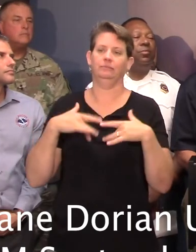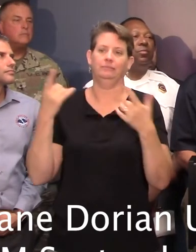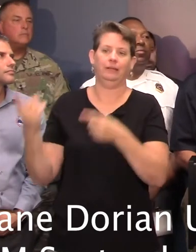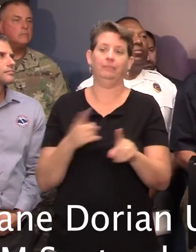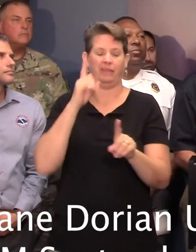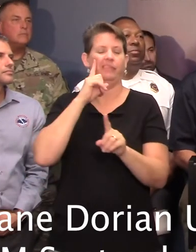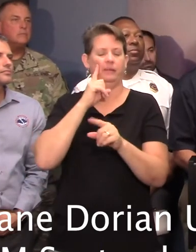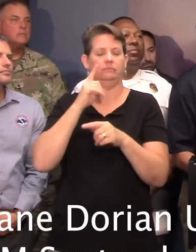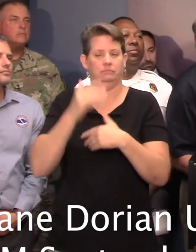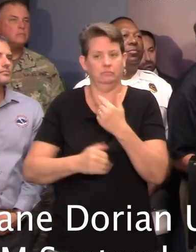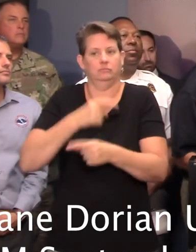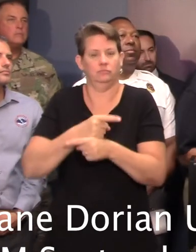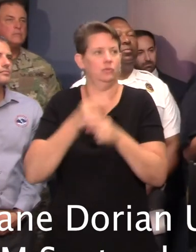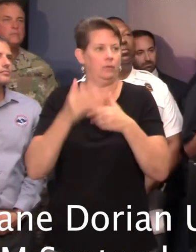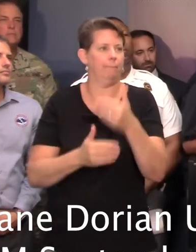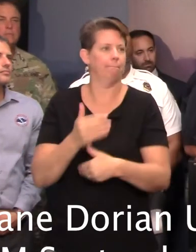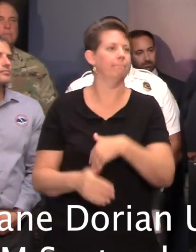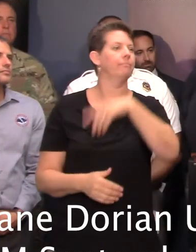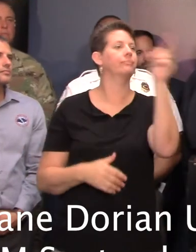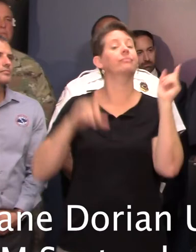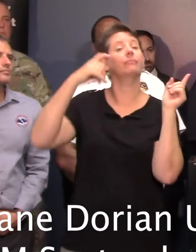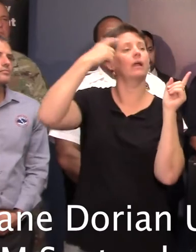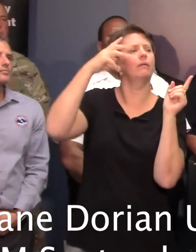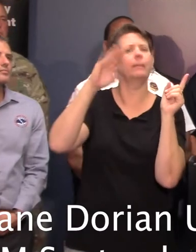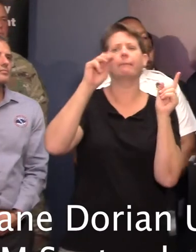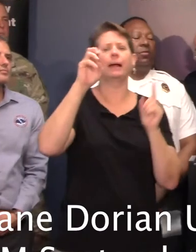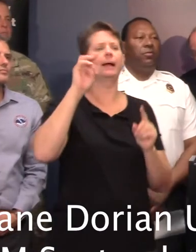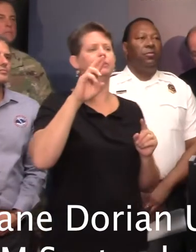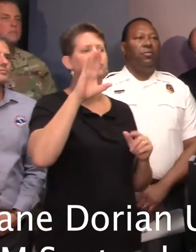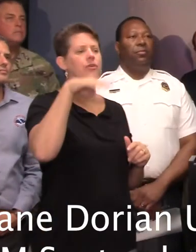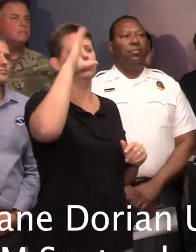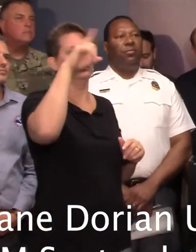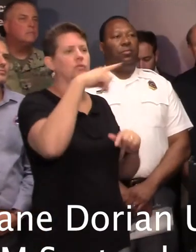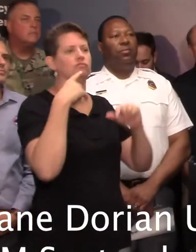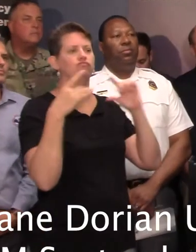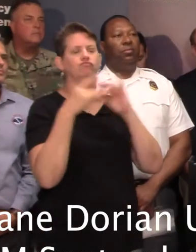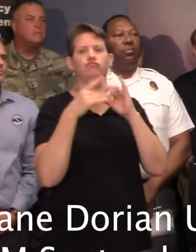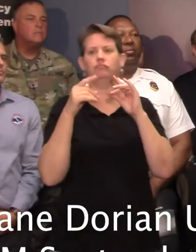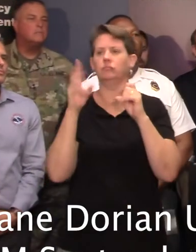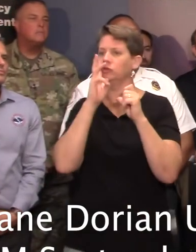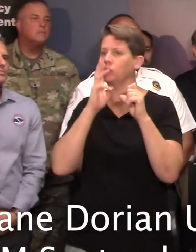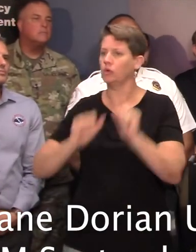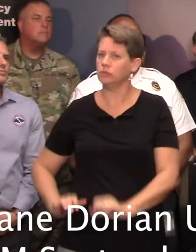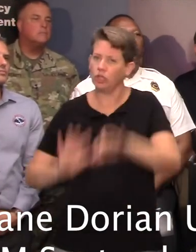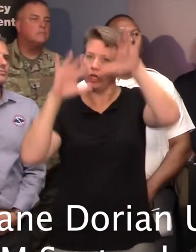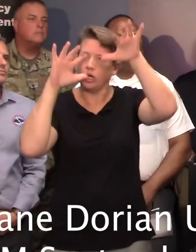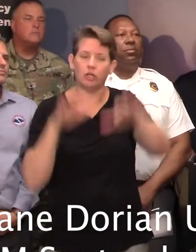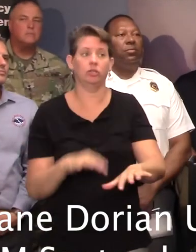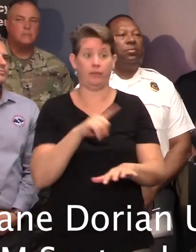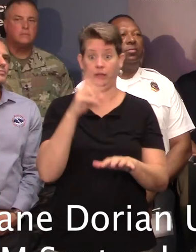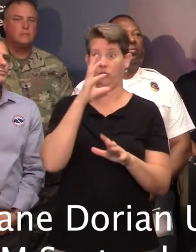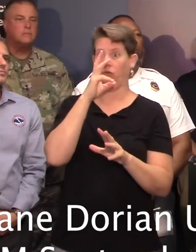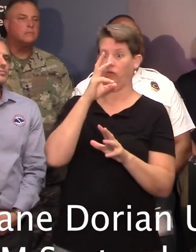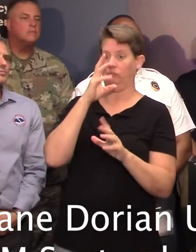think we're heading in the right direction. Governor McQuarrie? Yes, sir. I know you talked a little bit about the storm surge there being something that you guys are